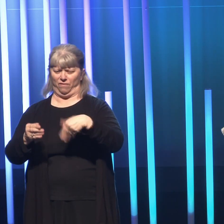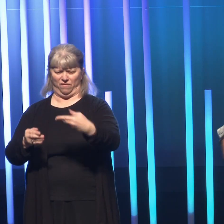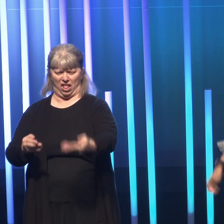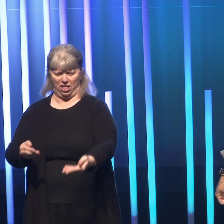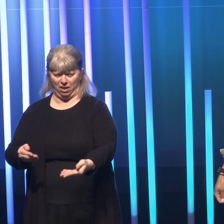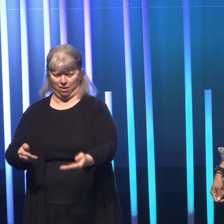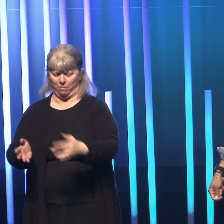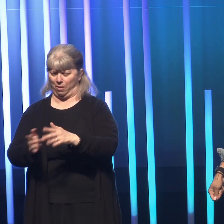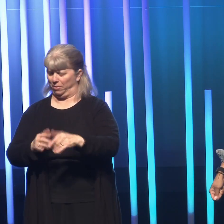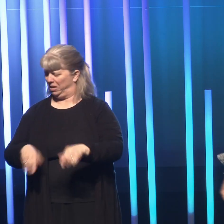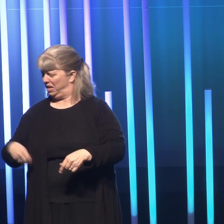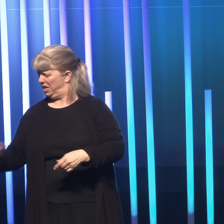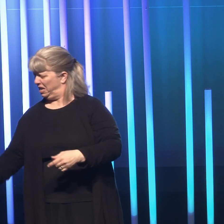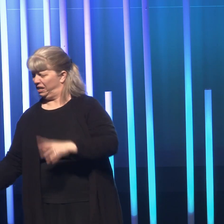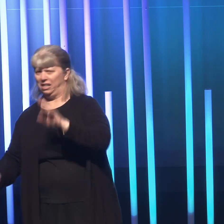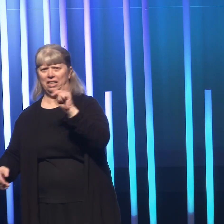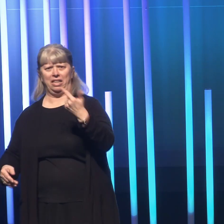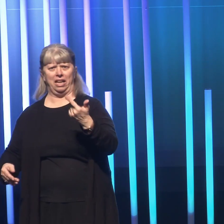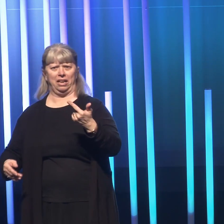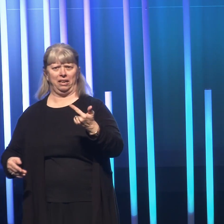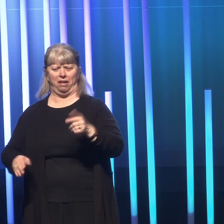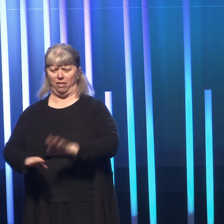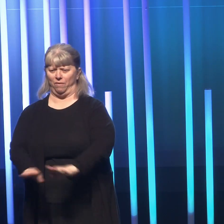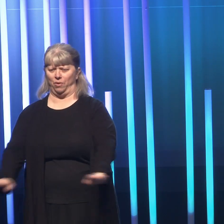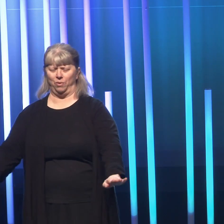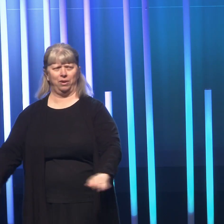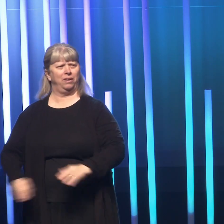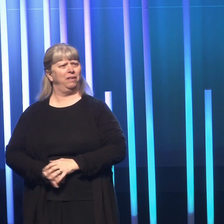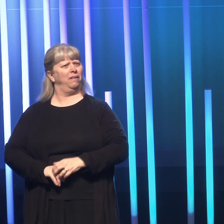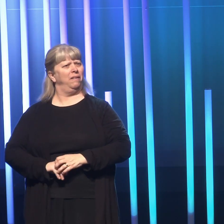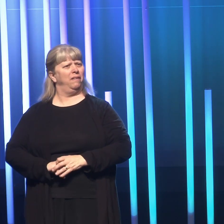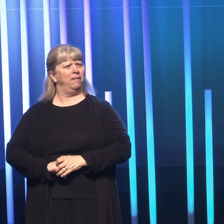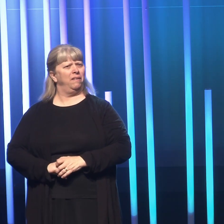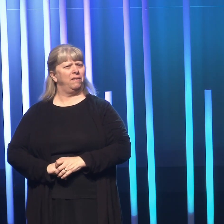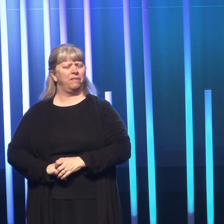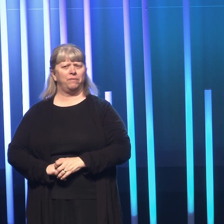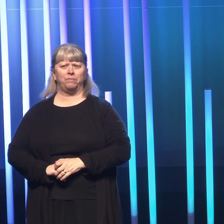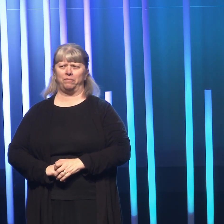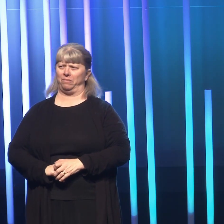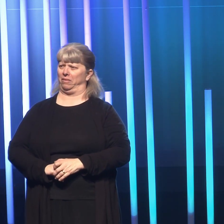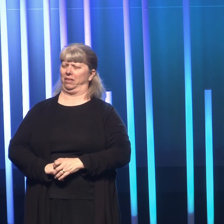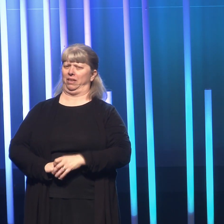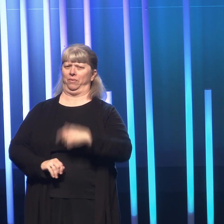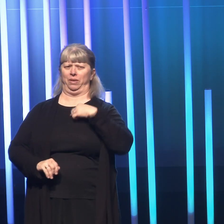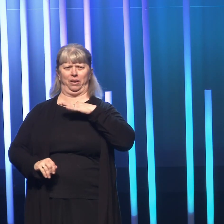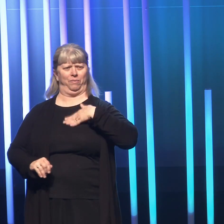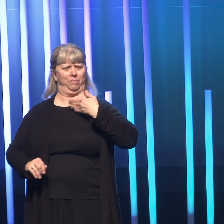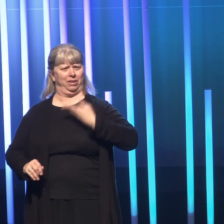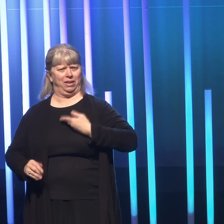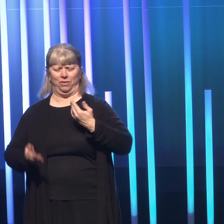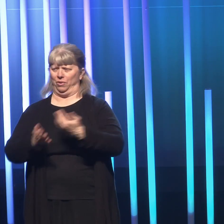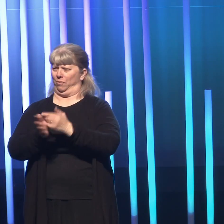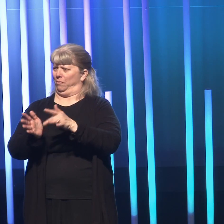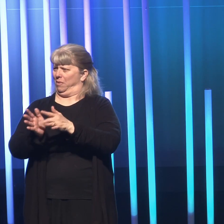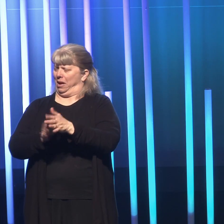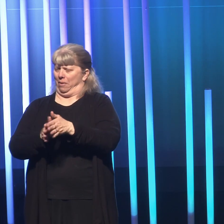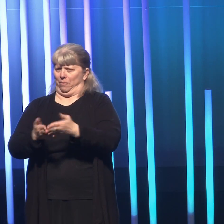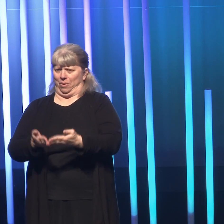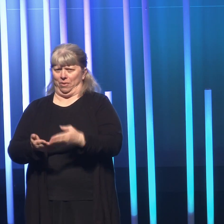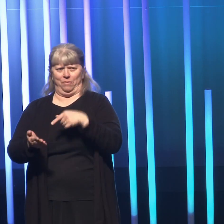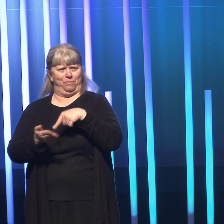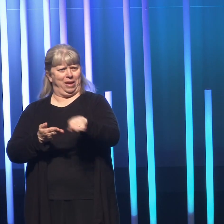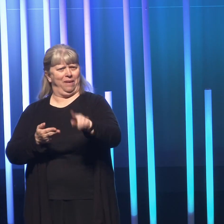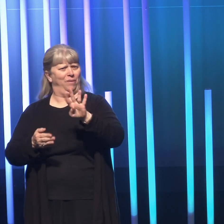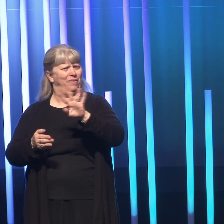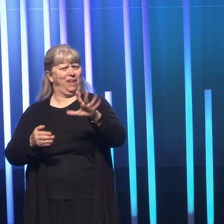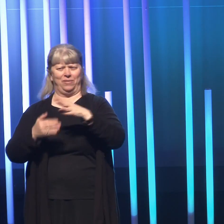Bible. It hit his leg and it landed on the floor. And I was kind of upset because it was a brand new Bible. I just paid 45 bucks